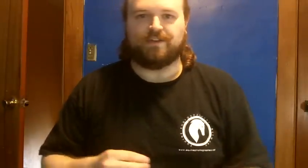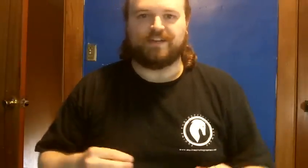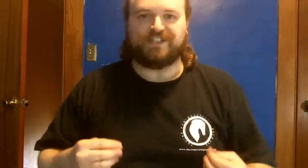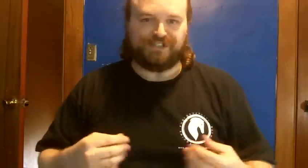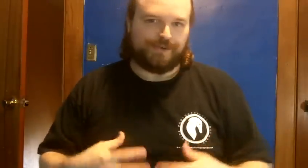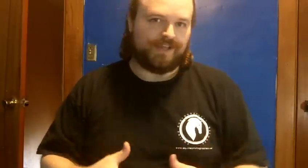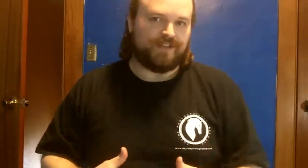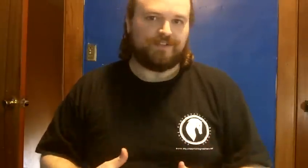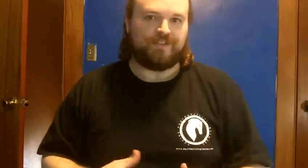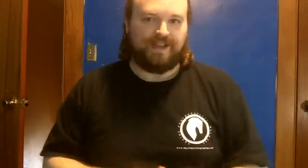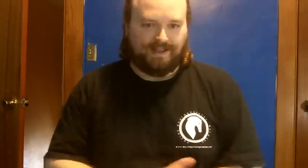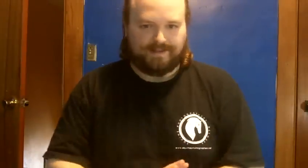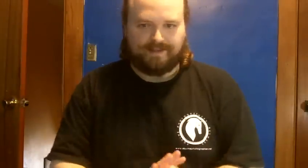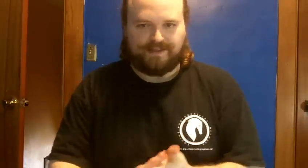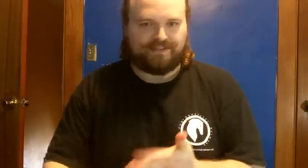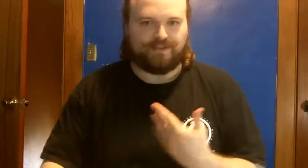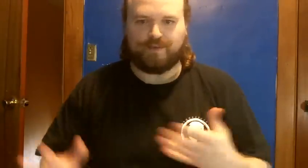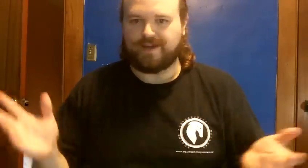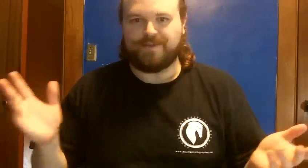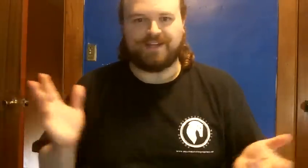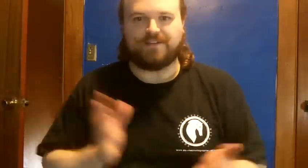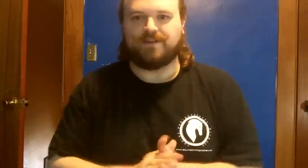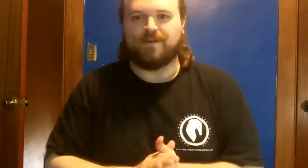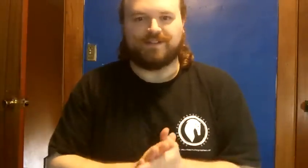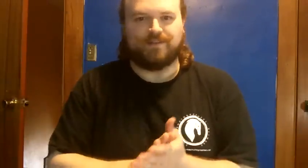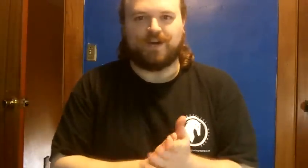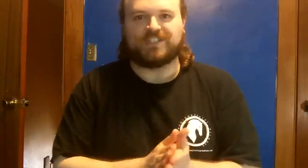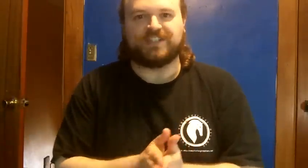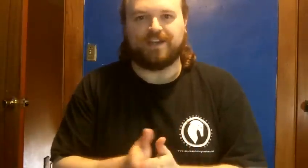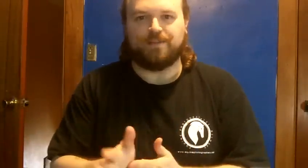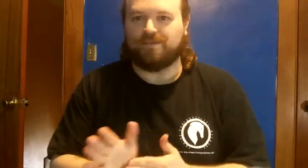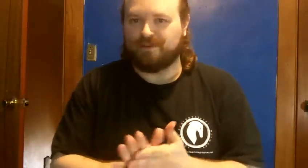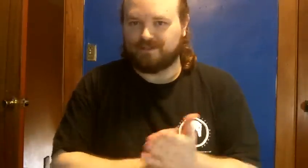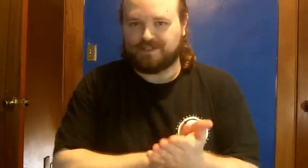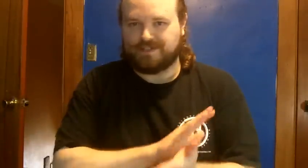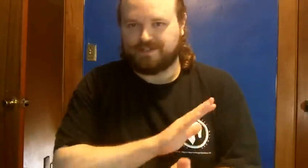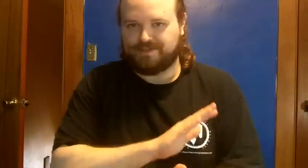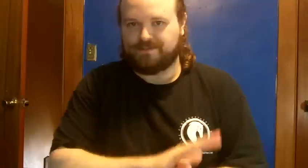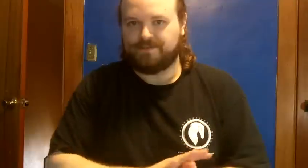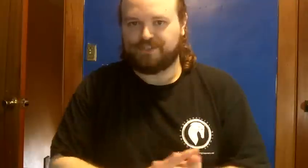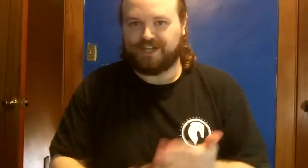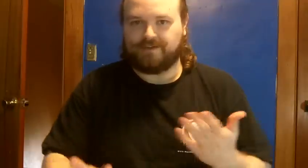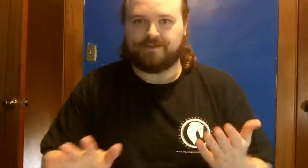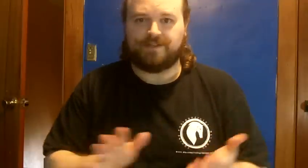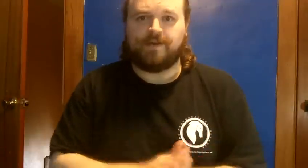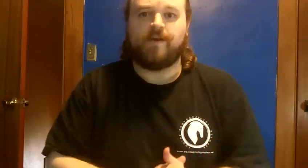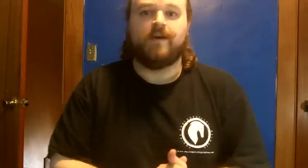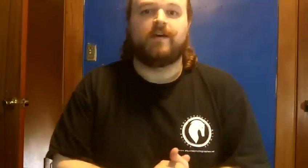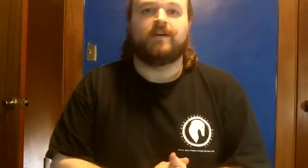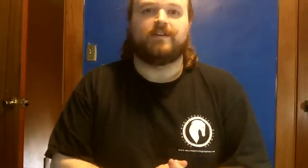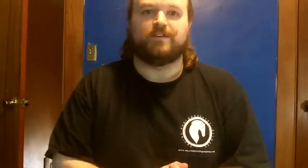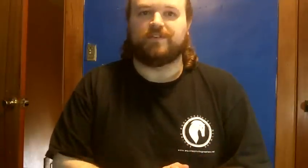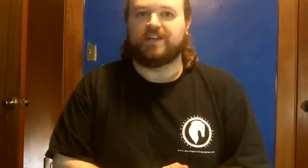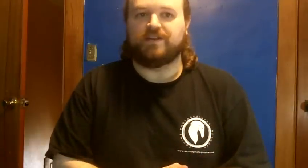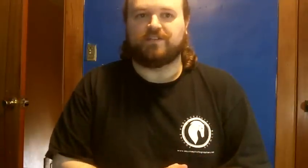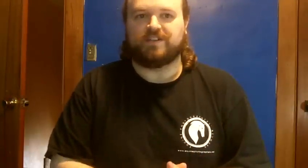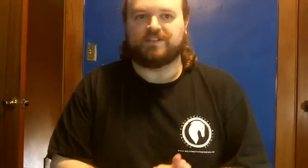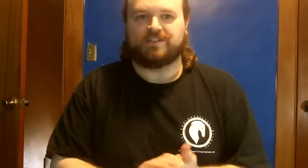issue is and I still recommend going and watching home of Oaks channel her videos because